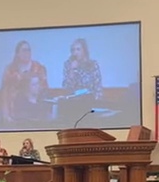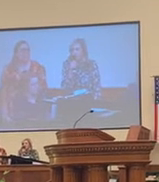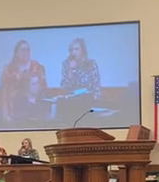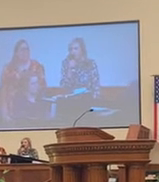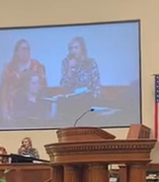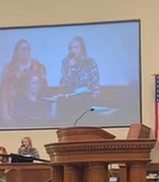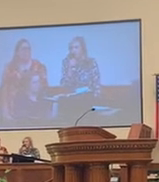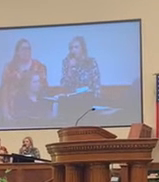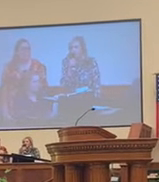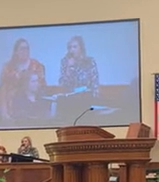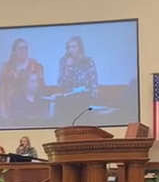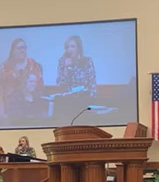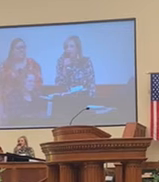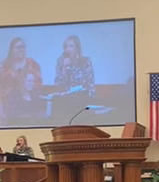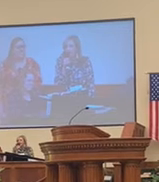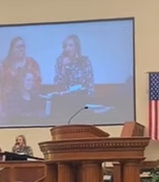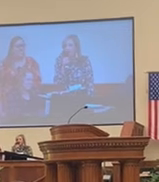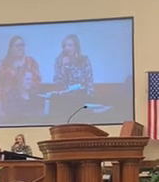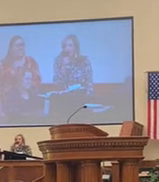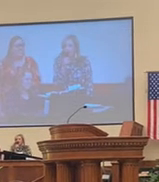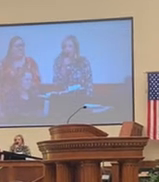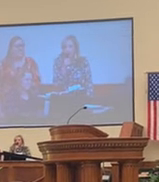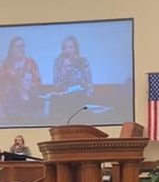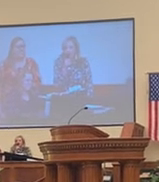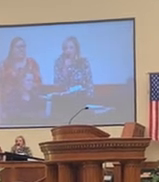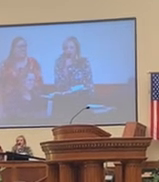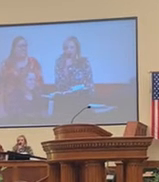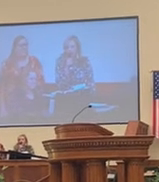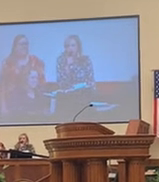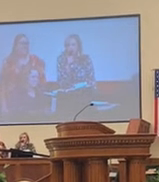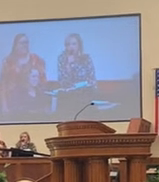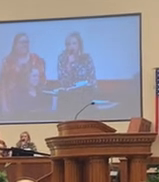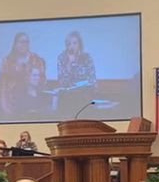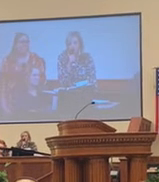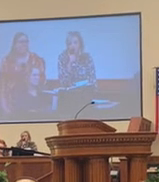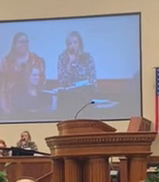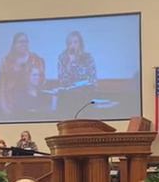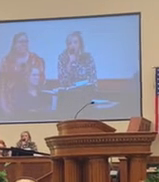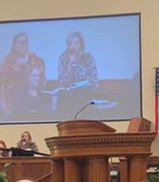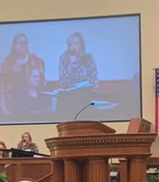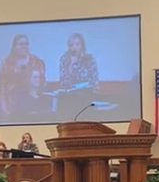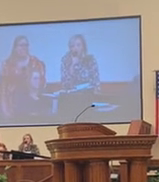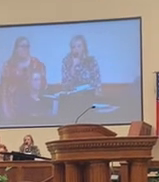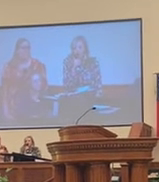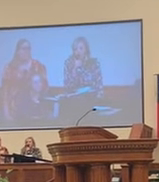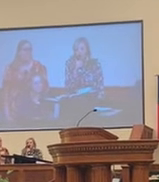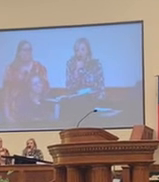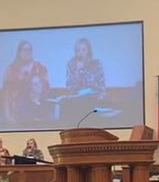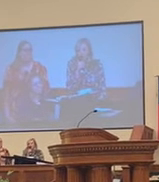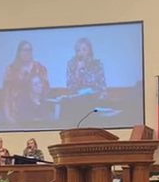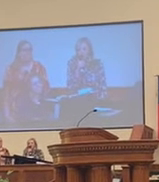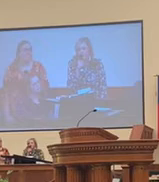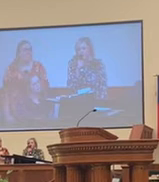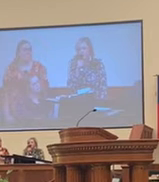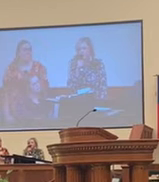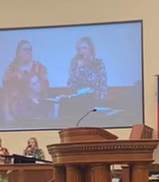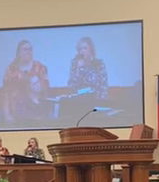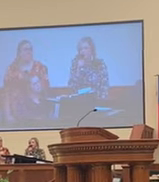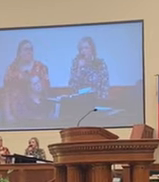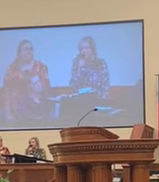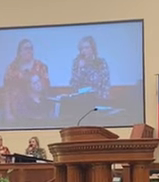Behind heaven's throne To build it here